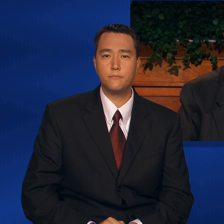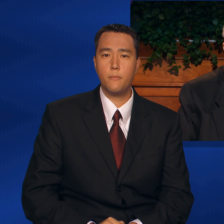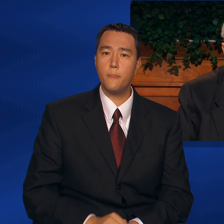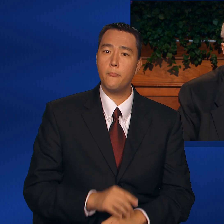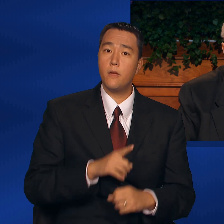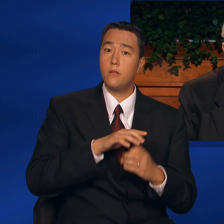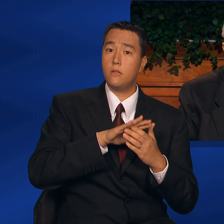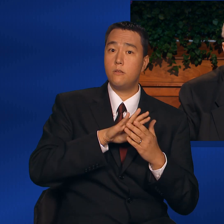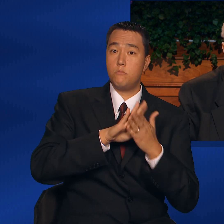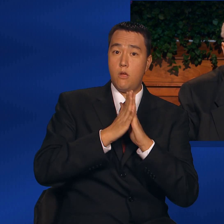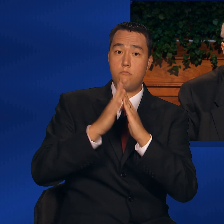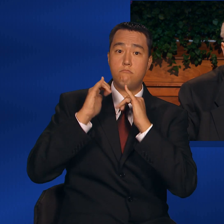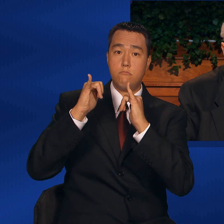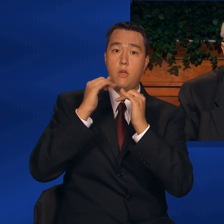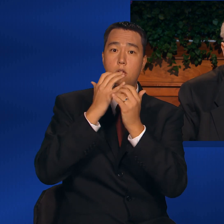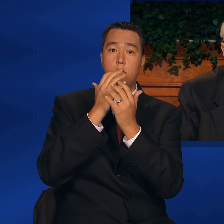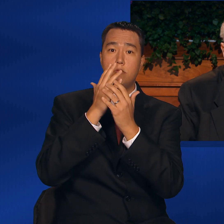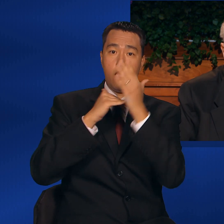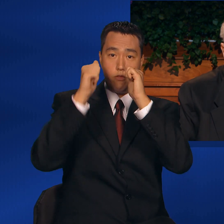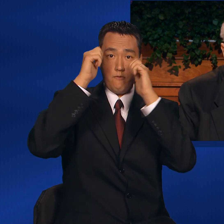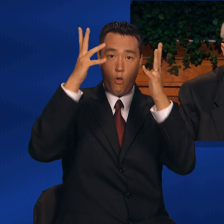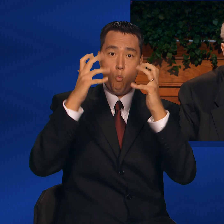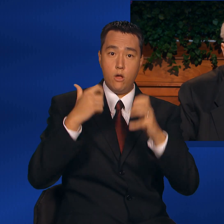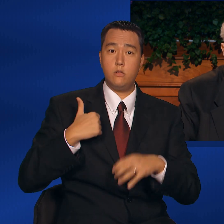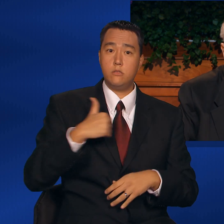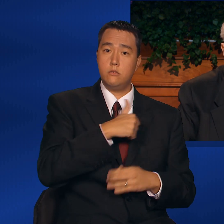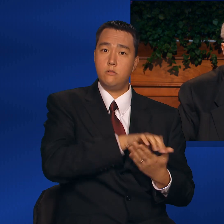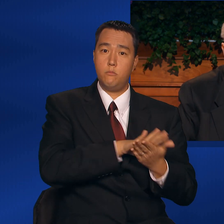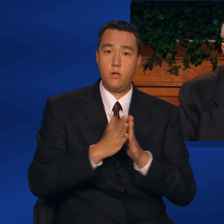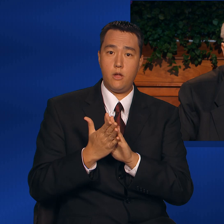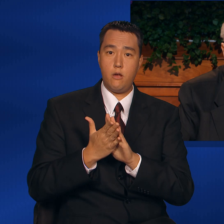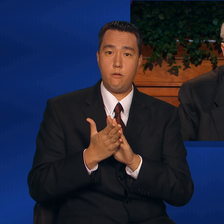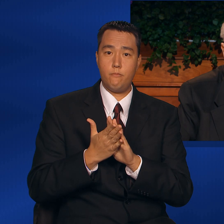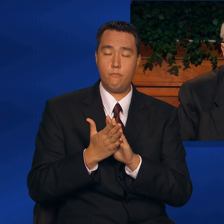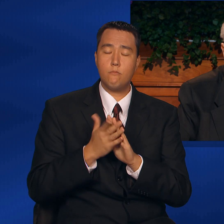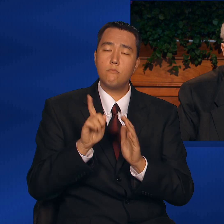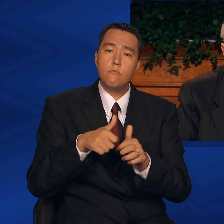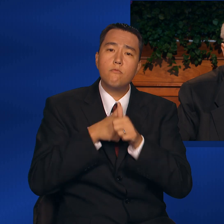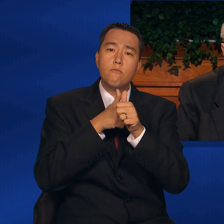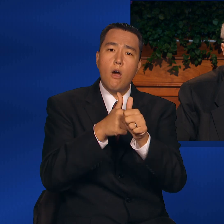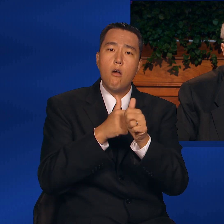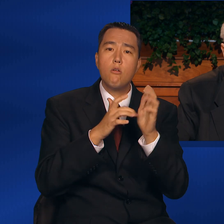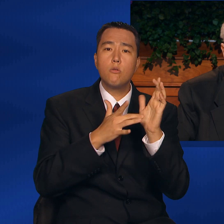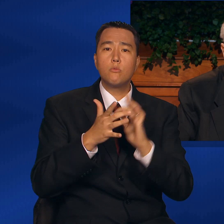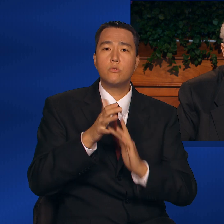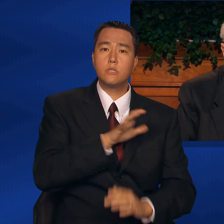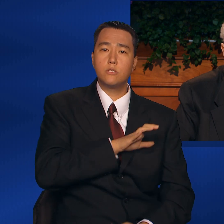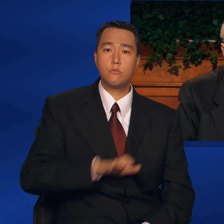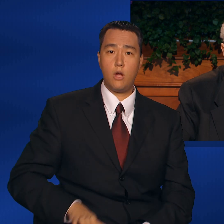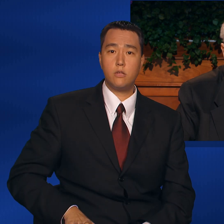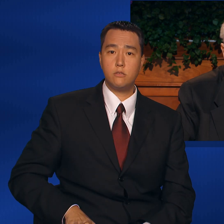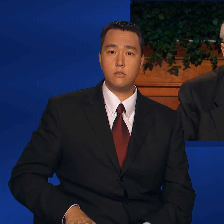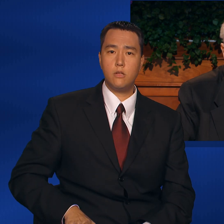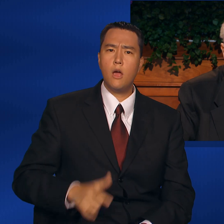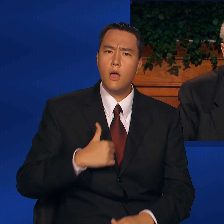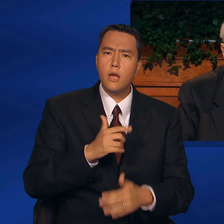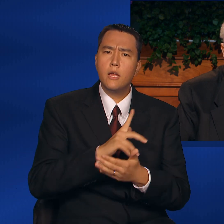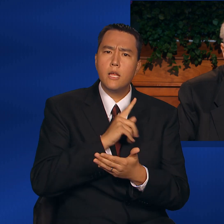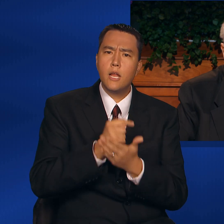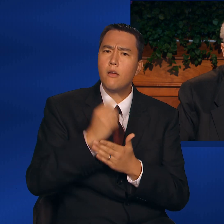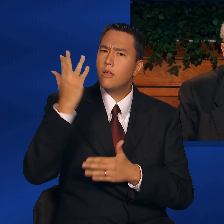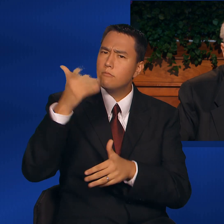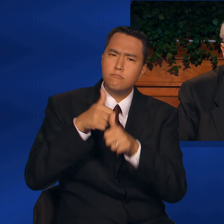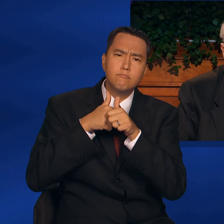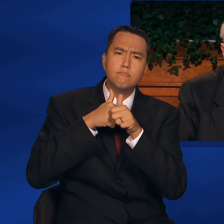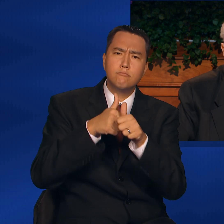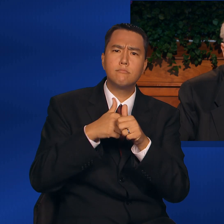To be who Heavenly Father wants us to be, we follow Jesus Christ. I testify that He is continually